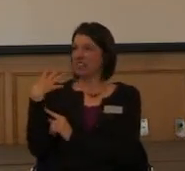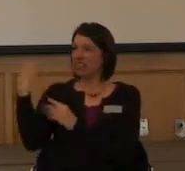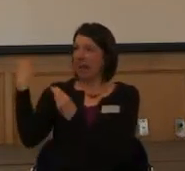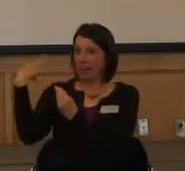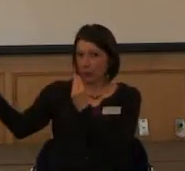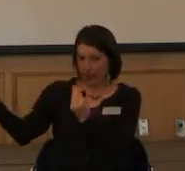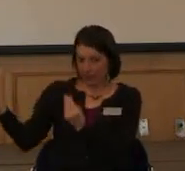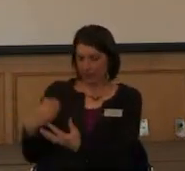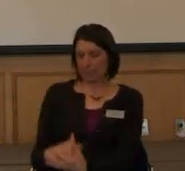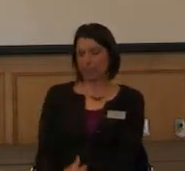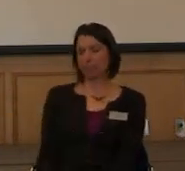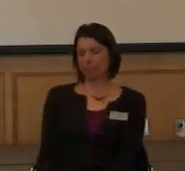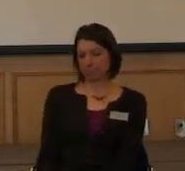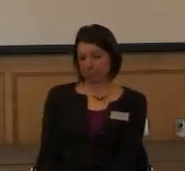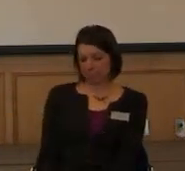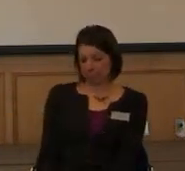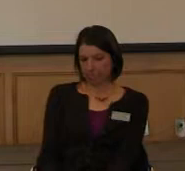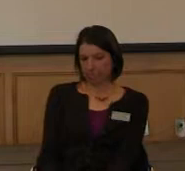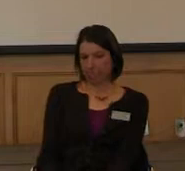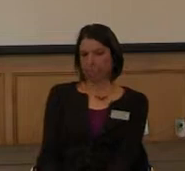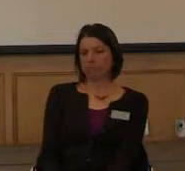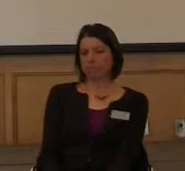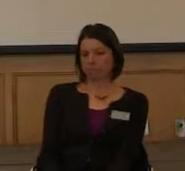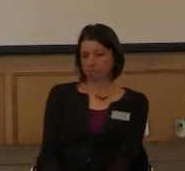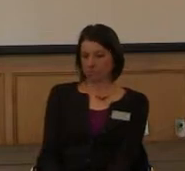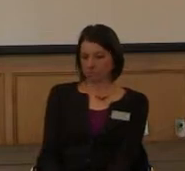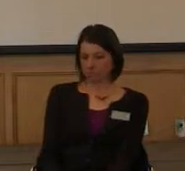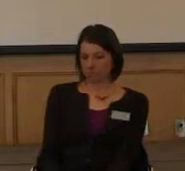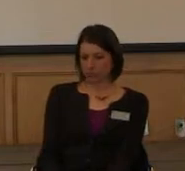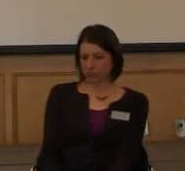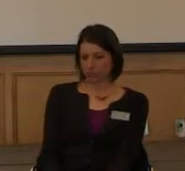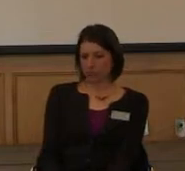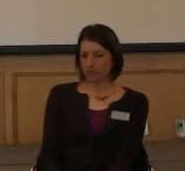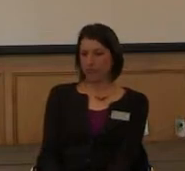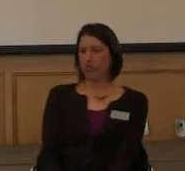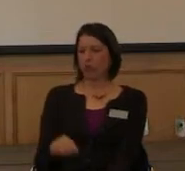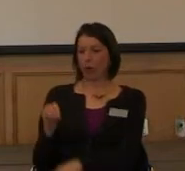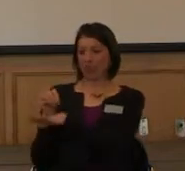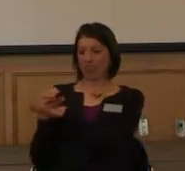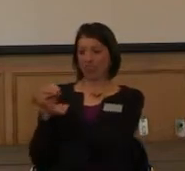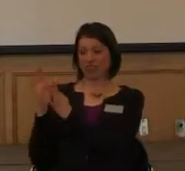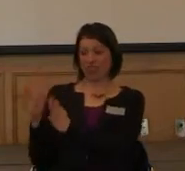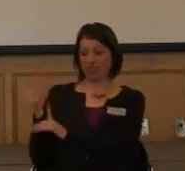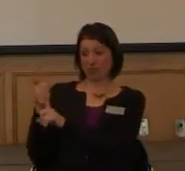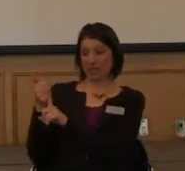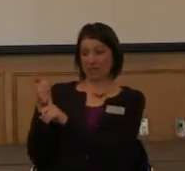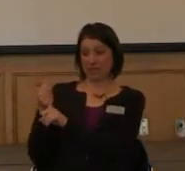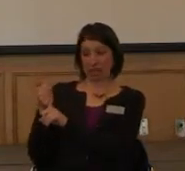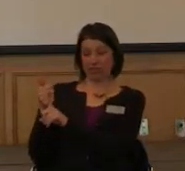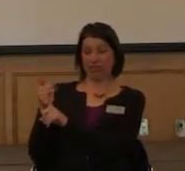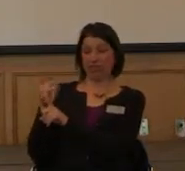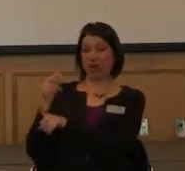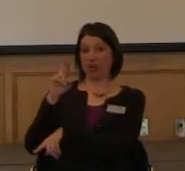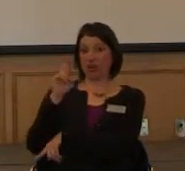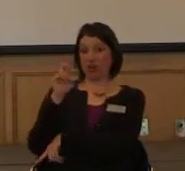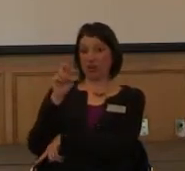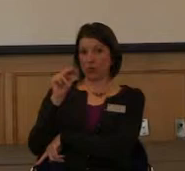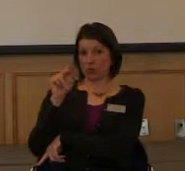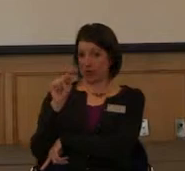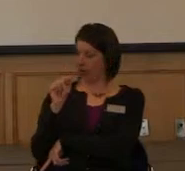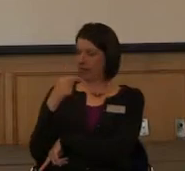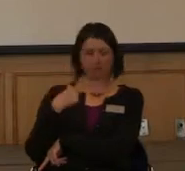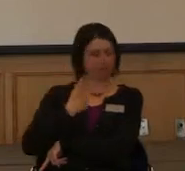my, he technically rented it because I was not a licensed driver.